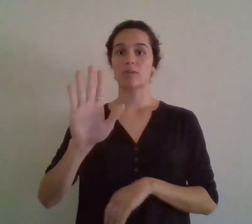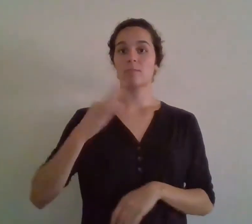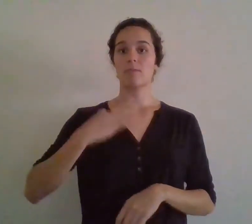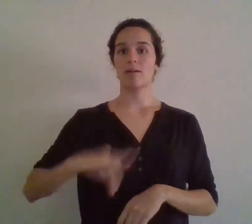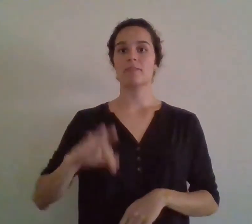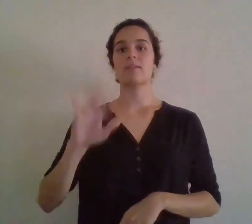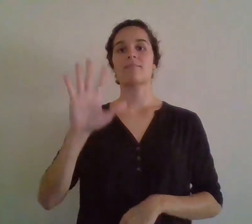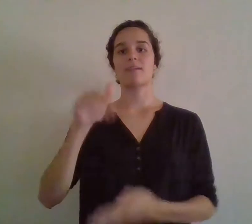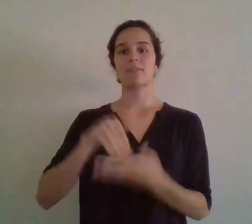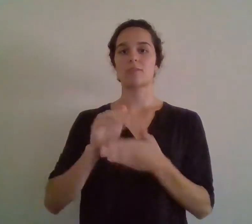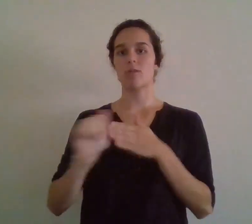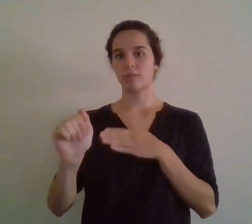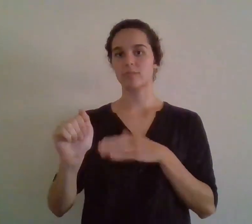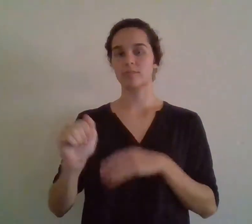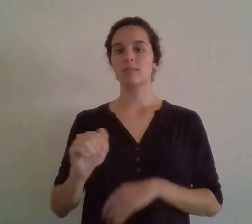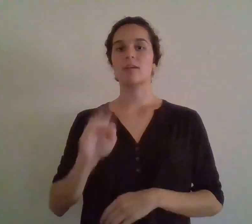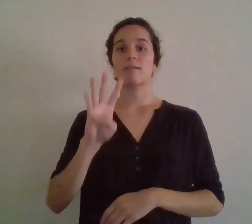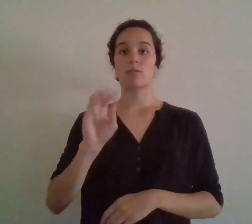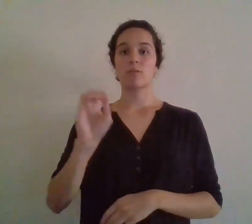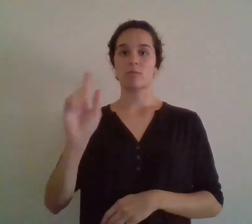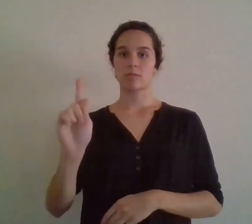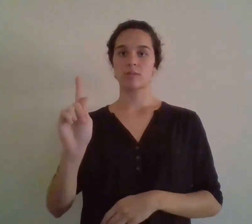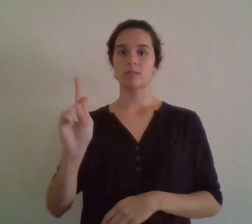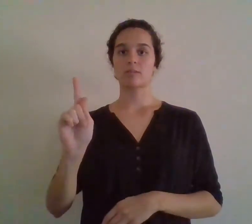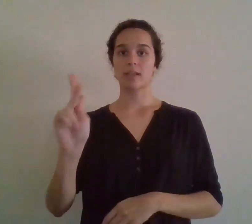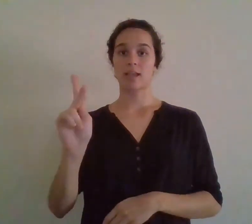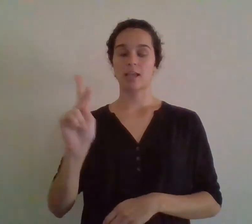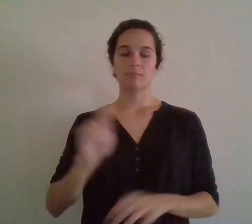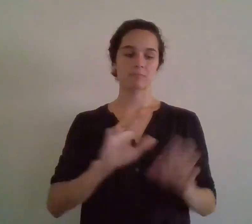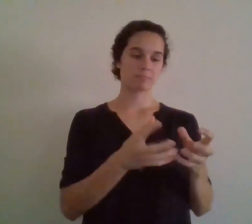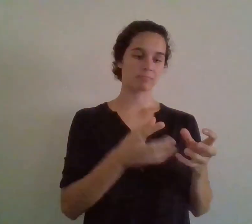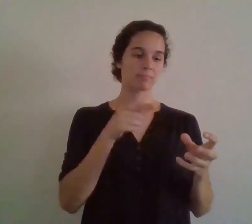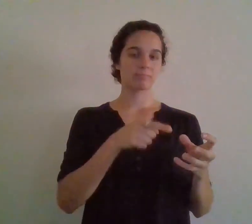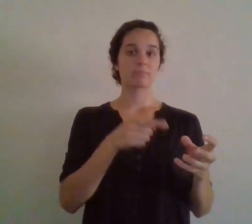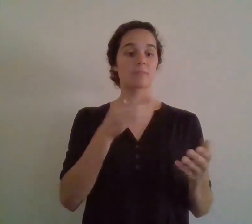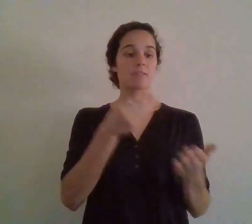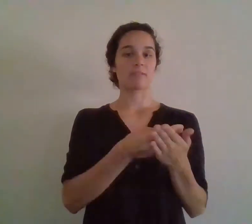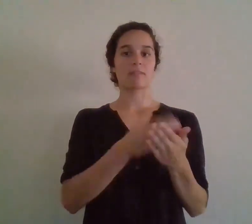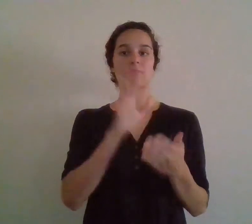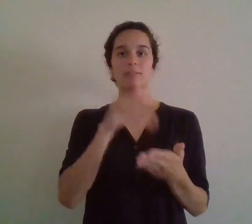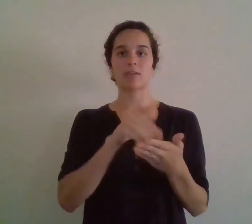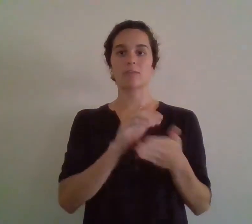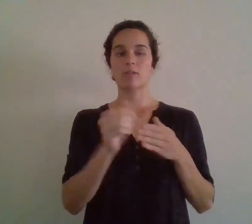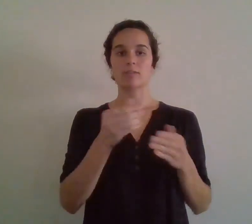a $5,000 profit. And on the 401k, if you put in $5,000 and you take out